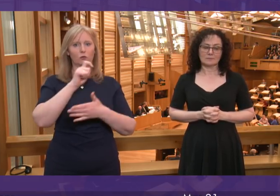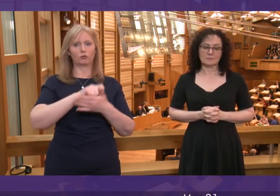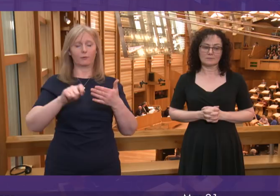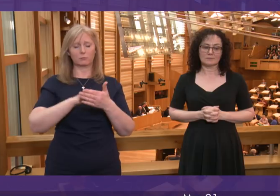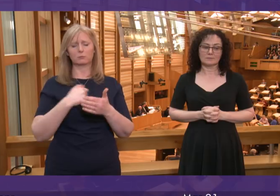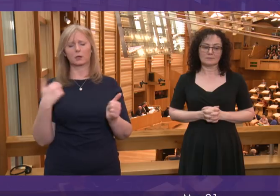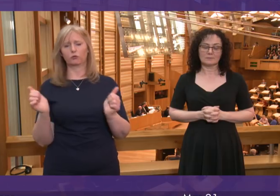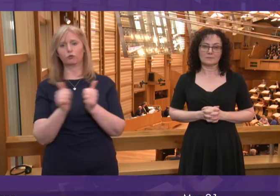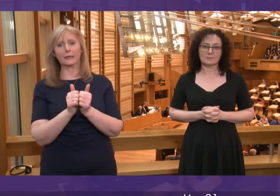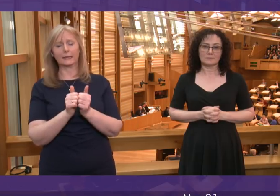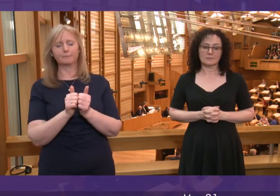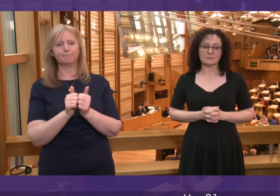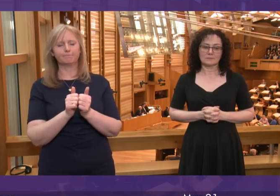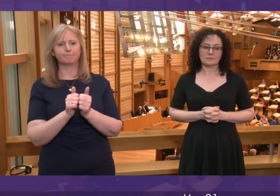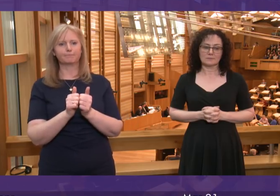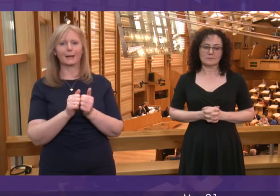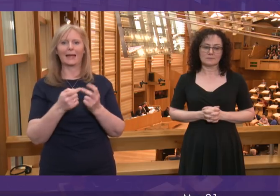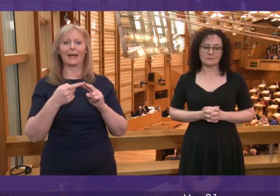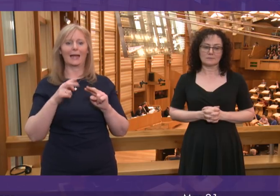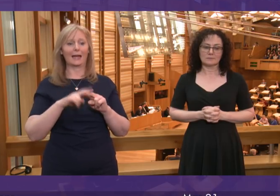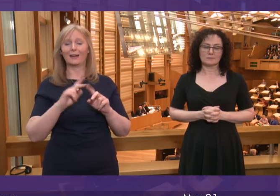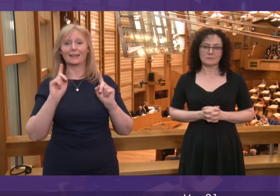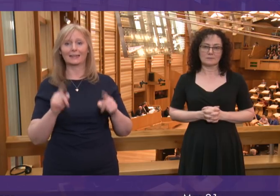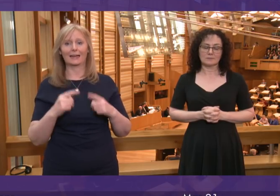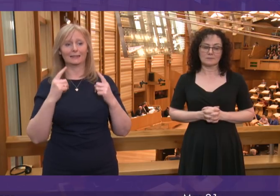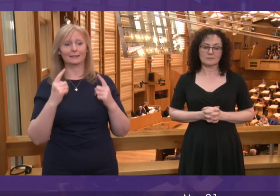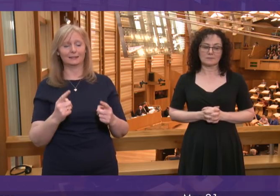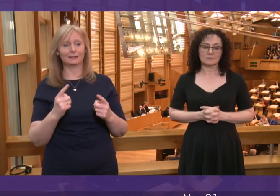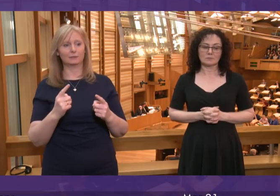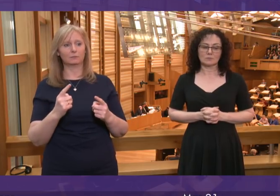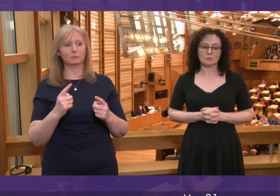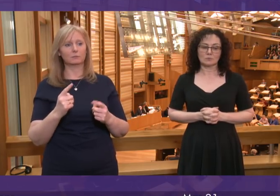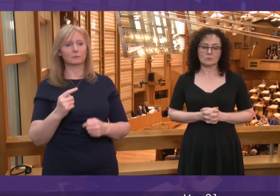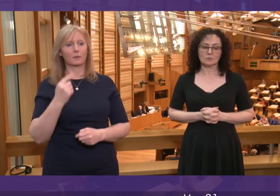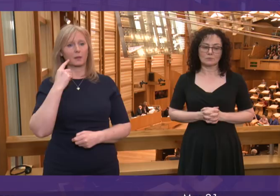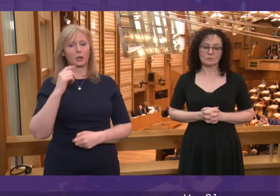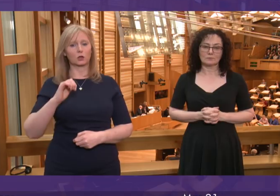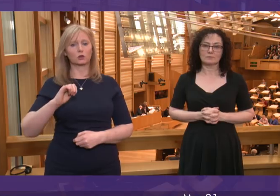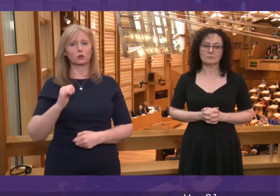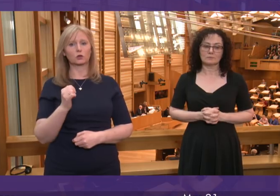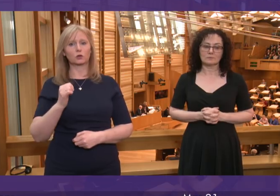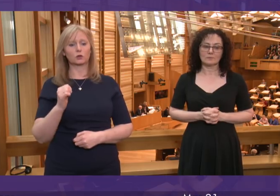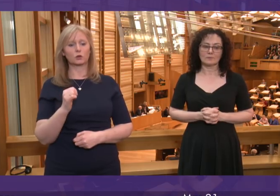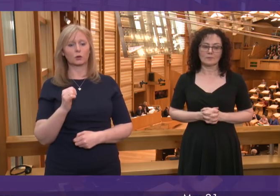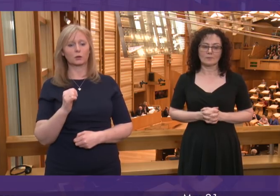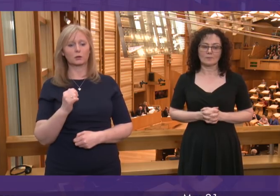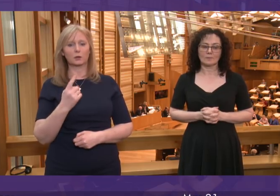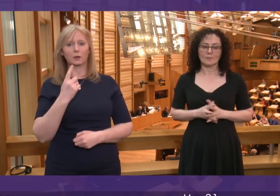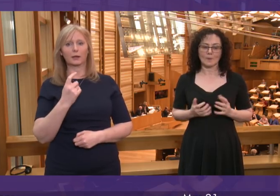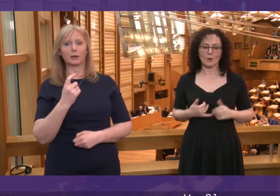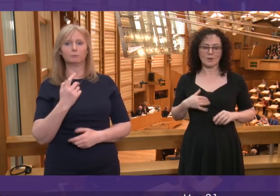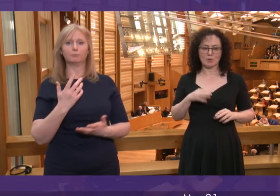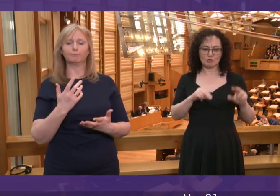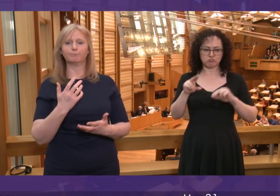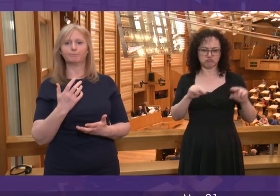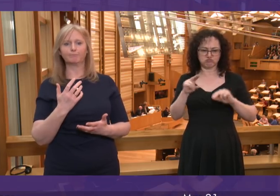with him on that. But if that doesn't prove to be possible, he thinks that Scotland should just grin and bear it and put up with the devastation